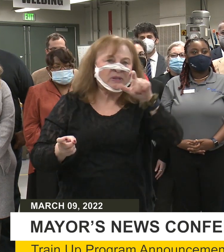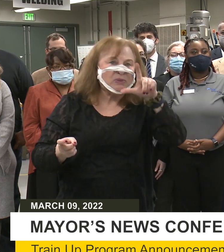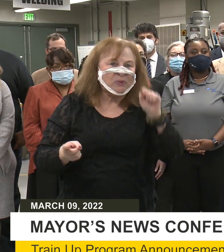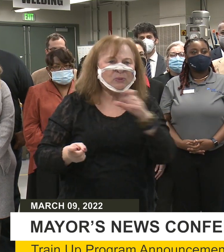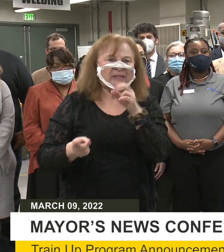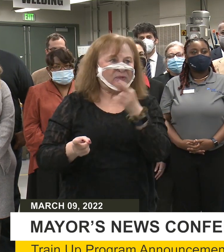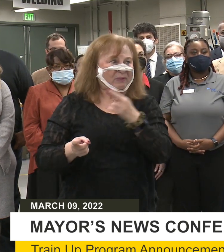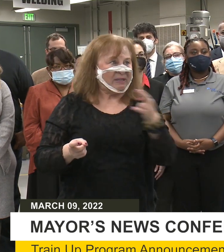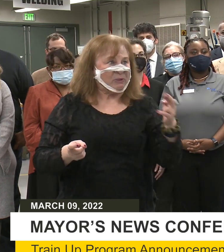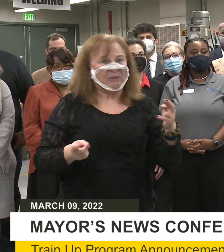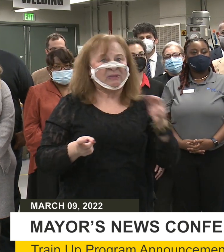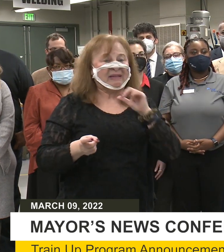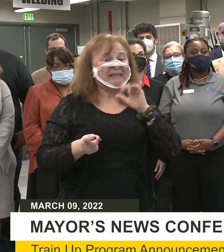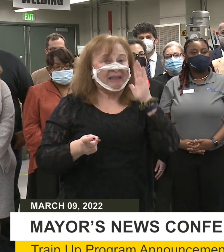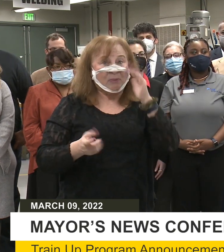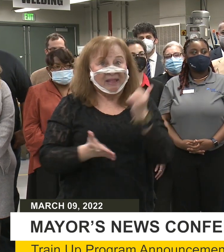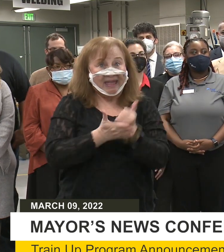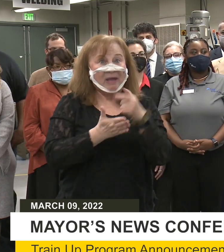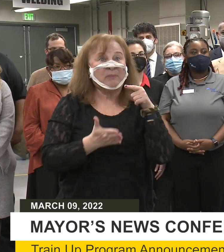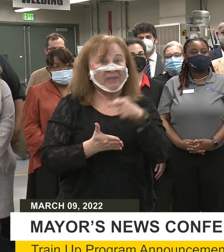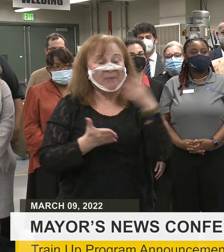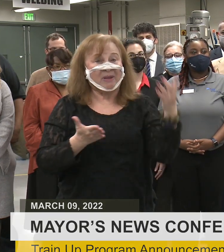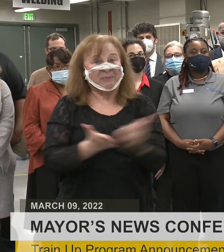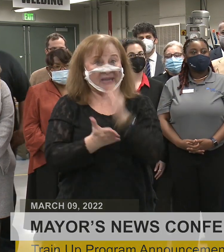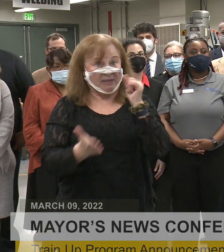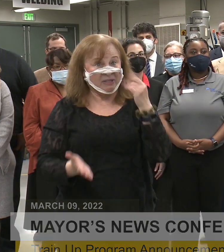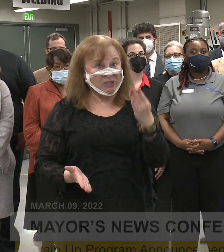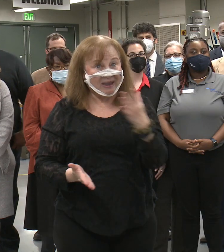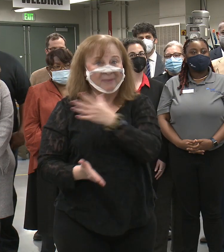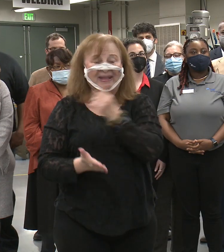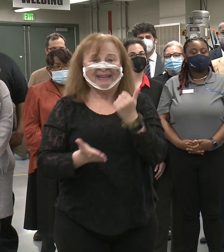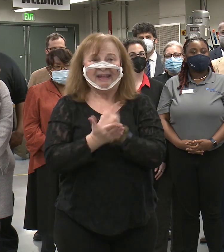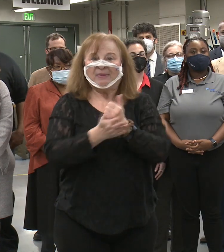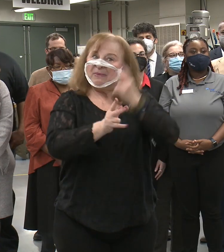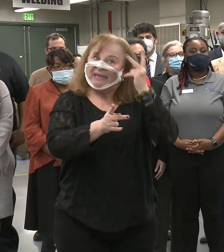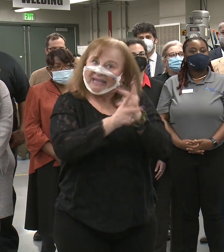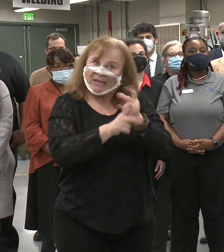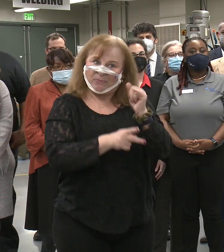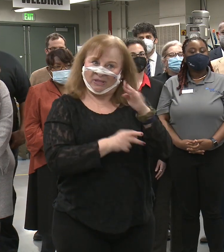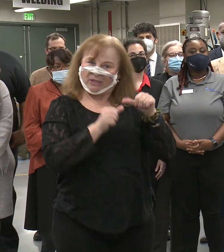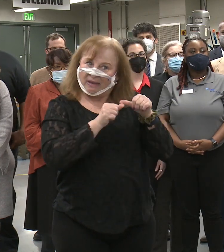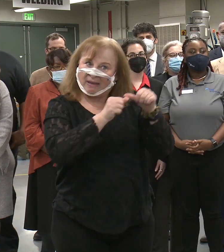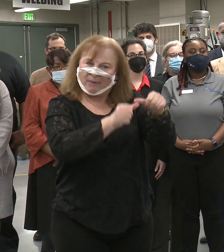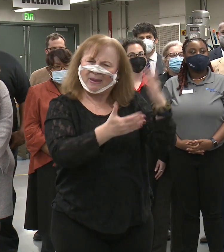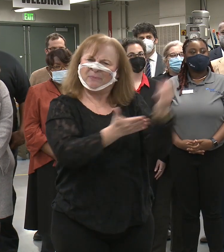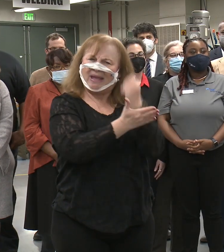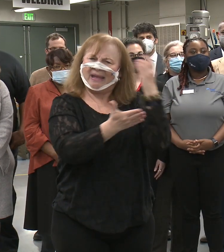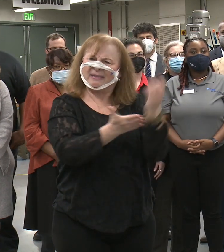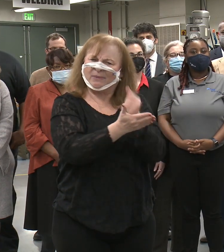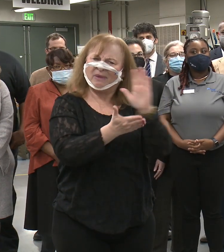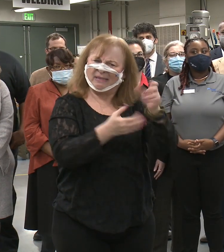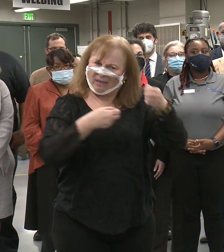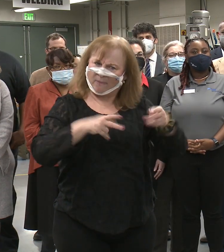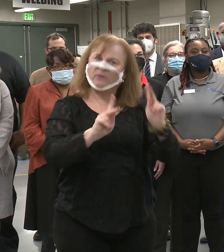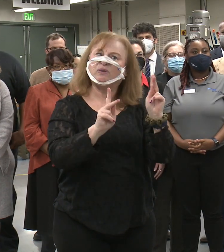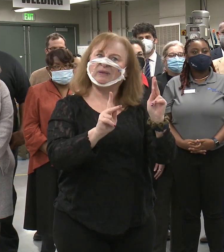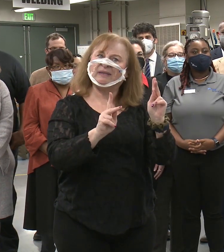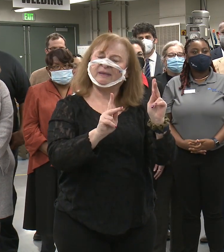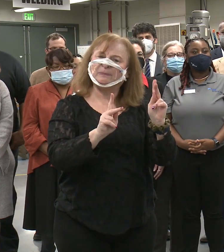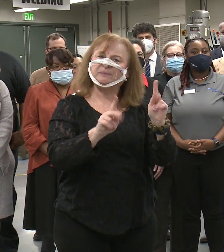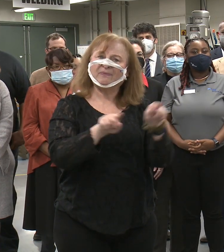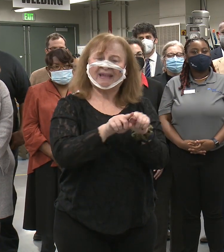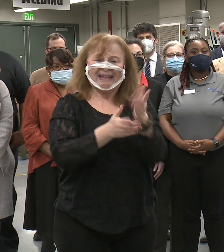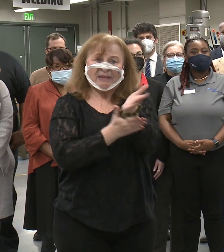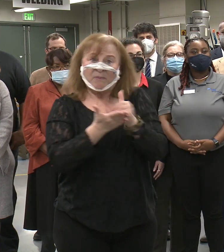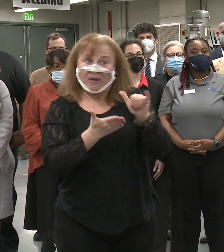resources that will not only help them obtain a job, but will help them keep that job and maximize the opportunity. As a